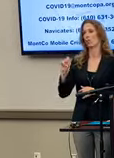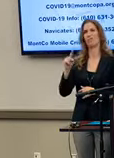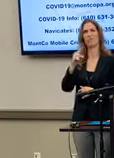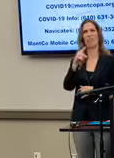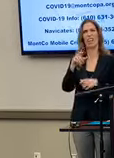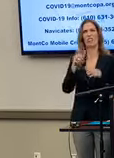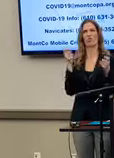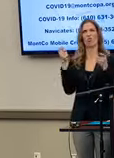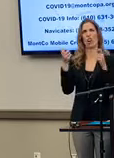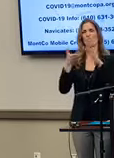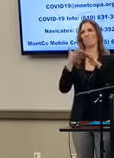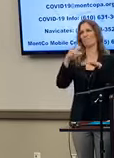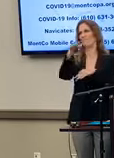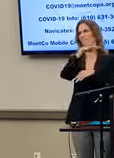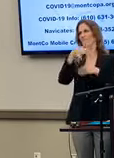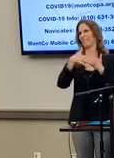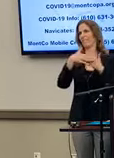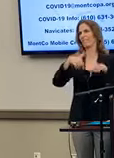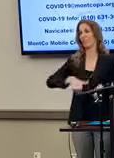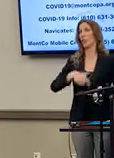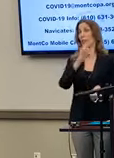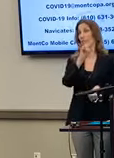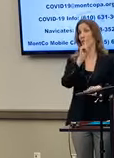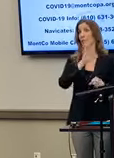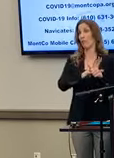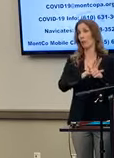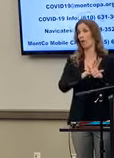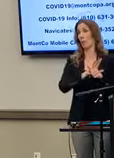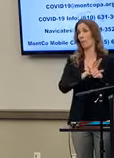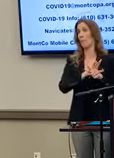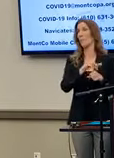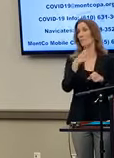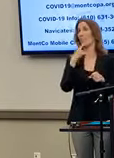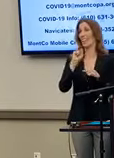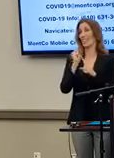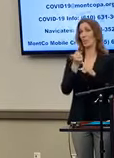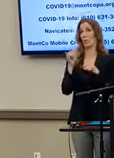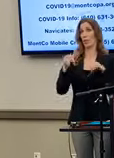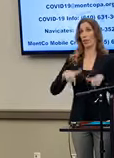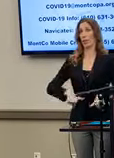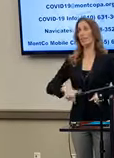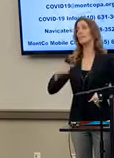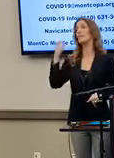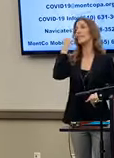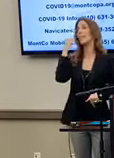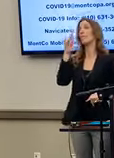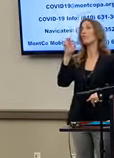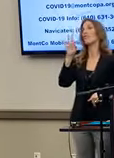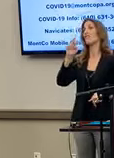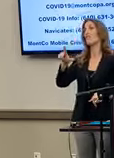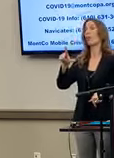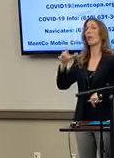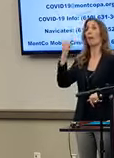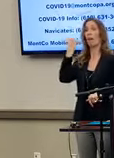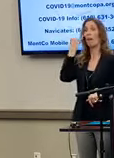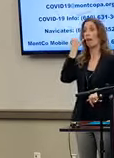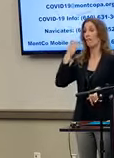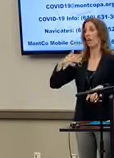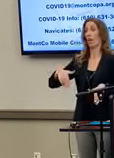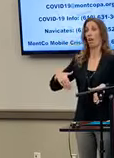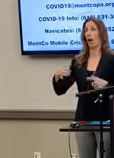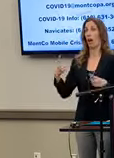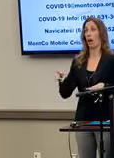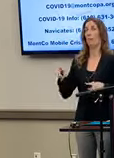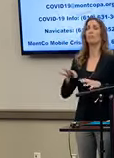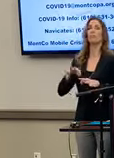And they did confirm that in a situation like this, if a refuel doesn't happen, that what happens